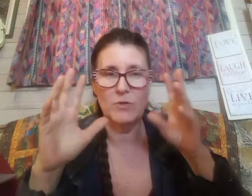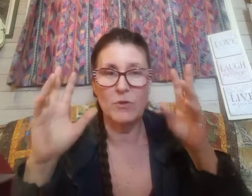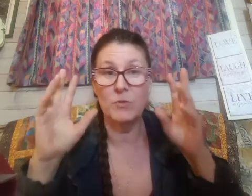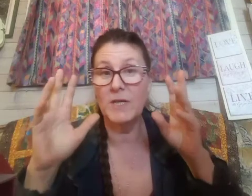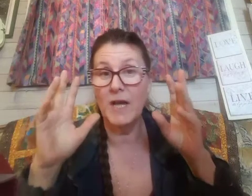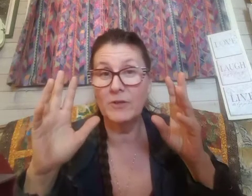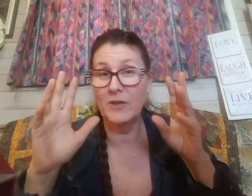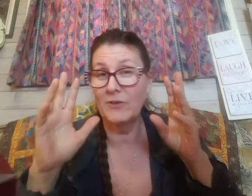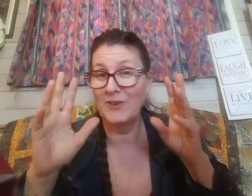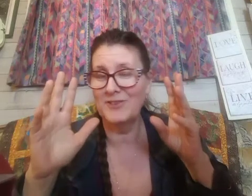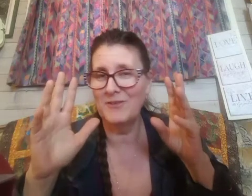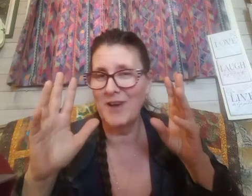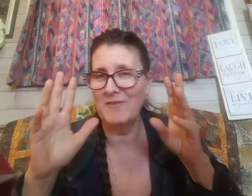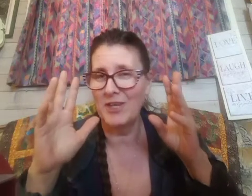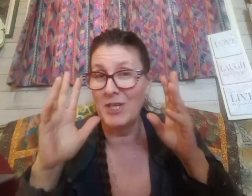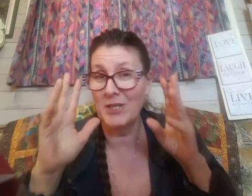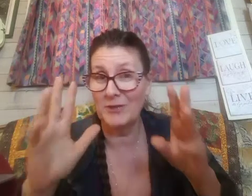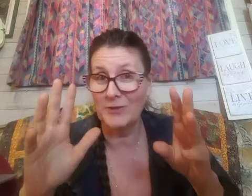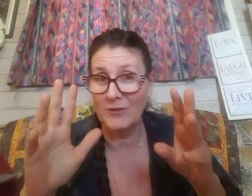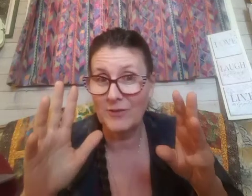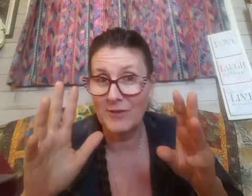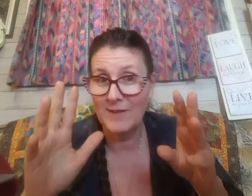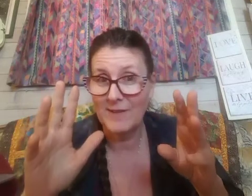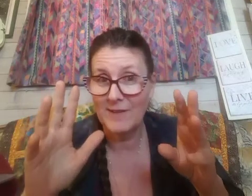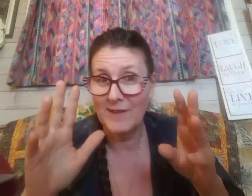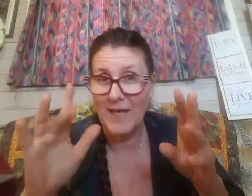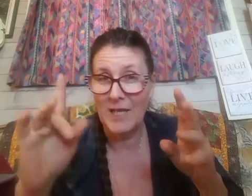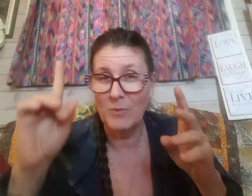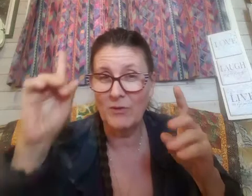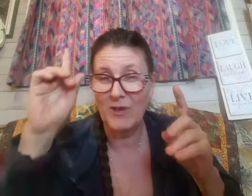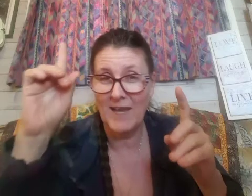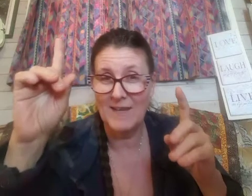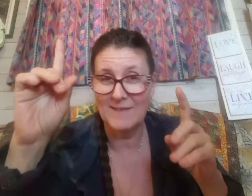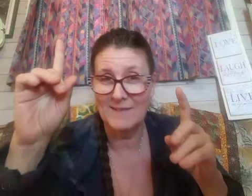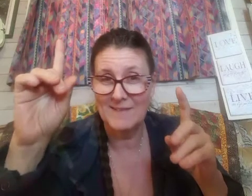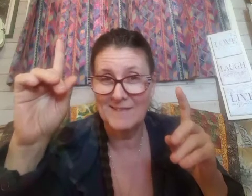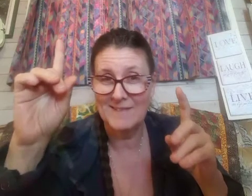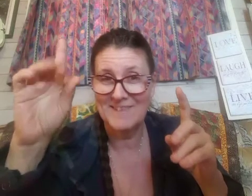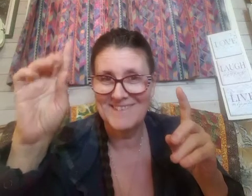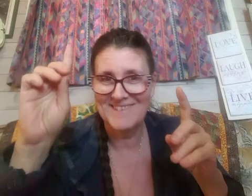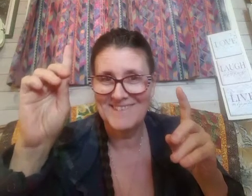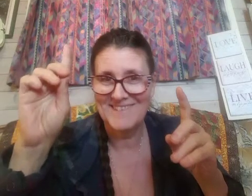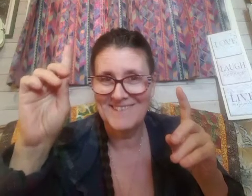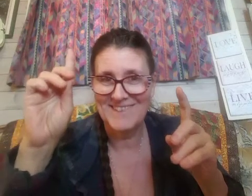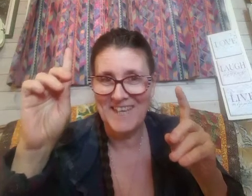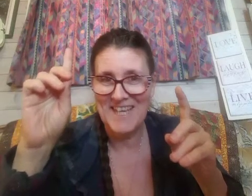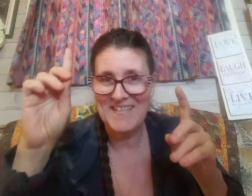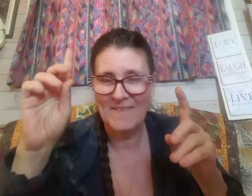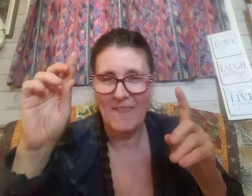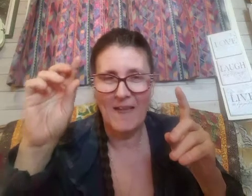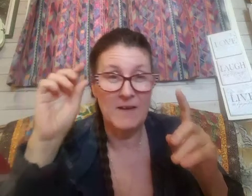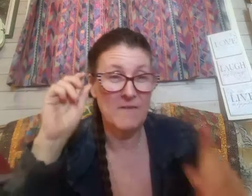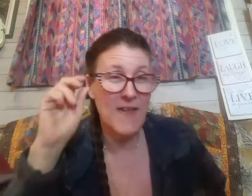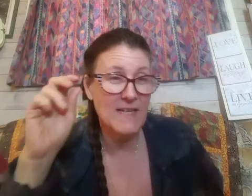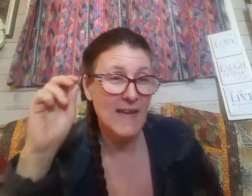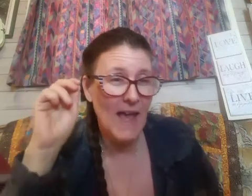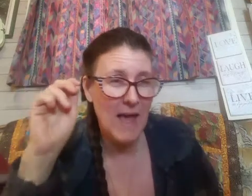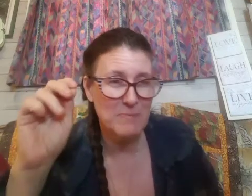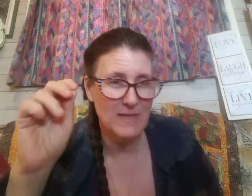365 years and he was taken okay an event happened